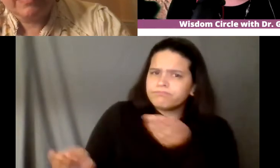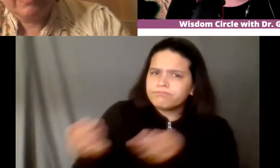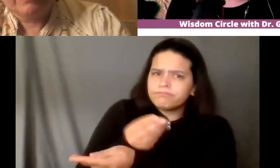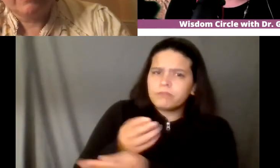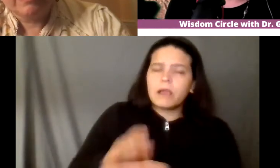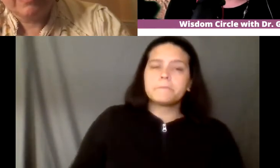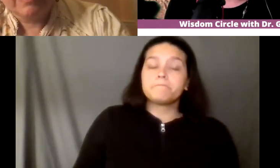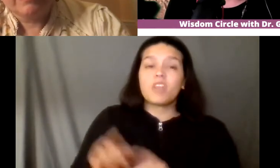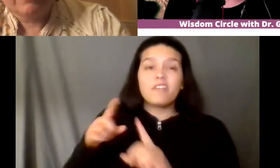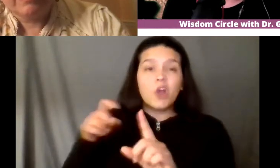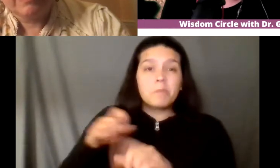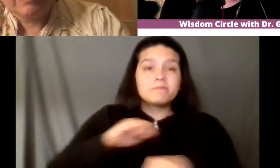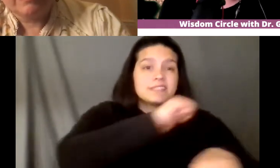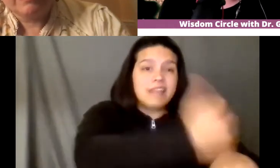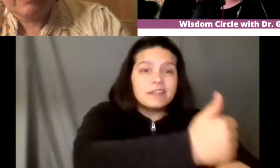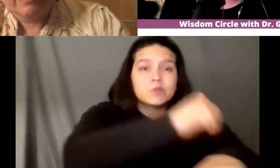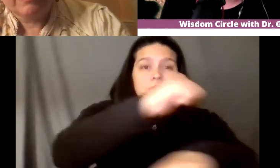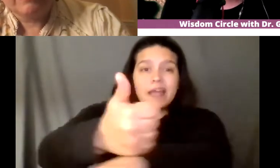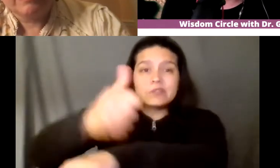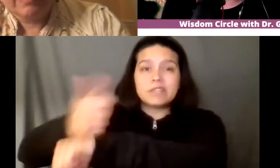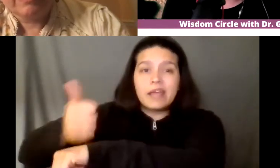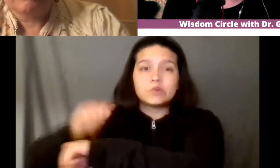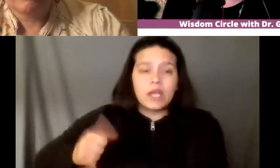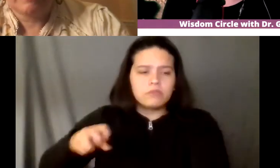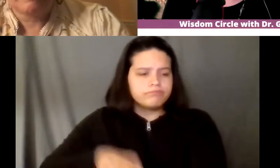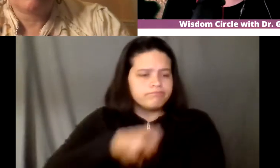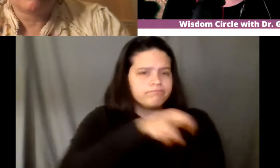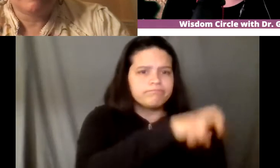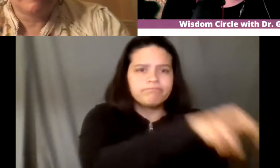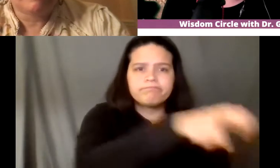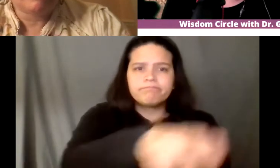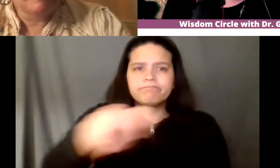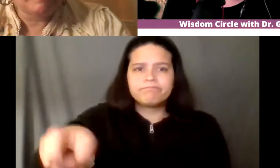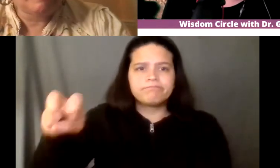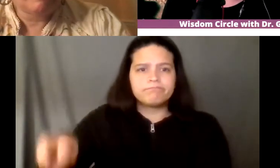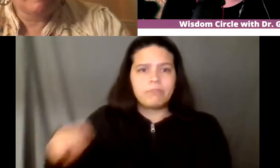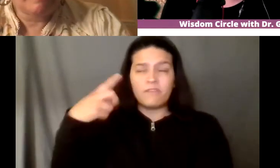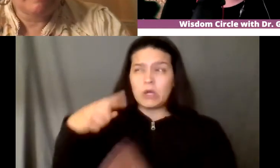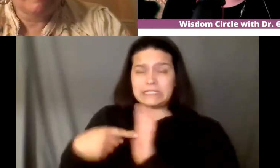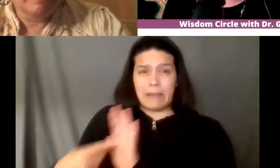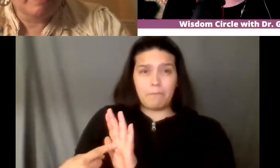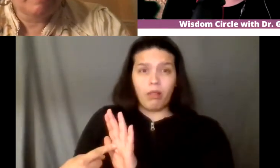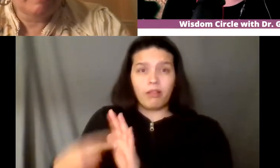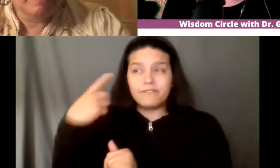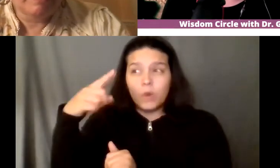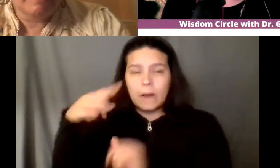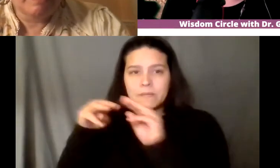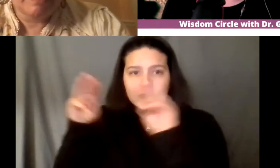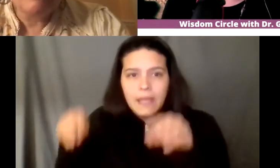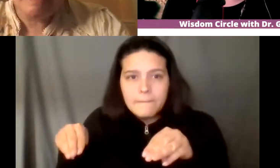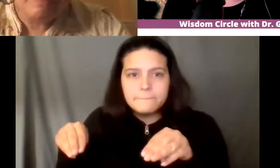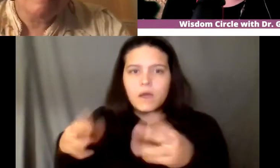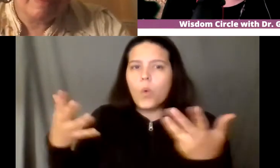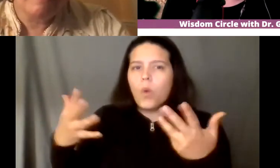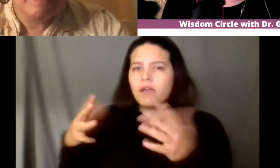a site for example into a museum and what kind of repercussions come up with that